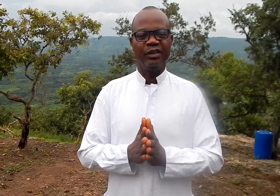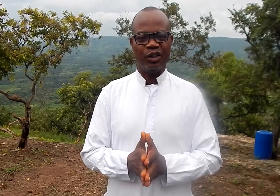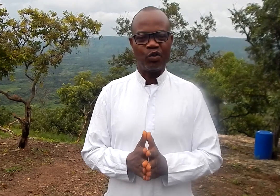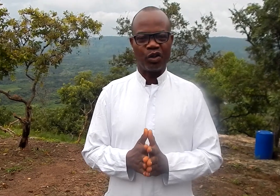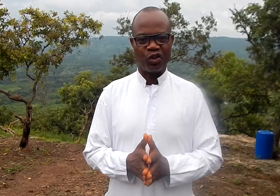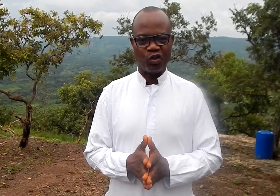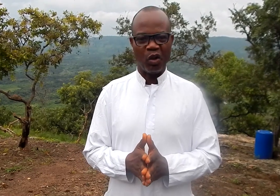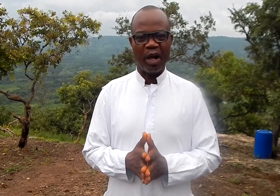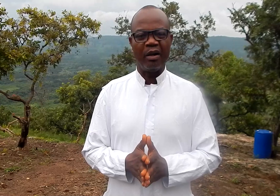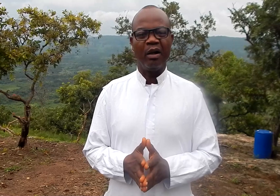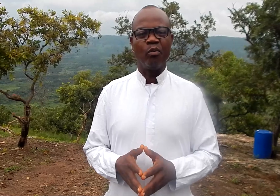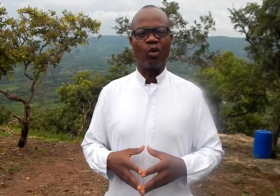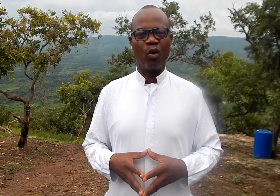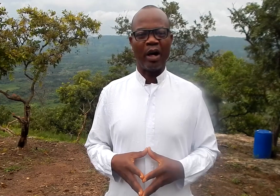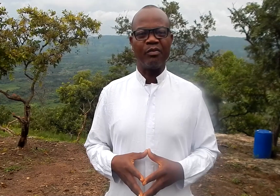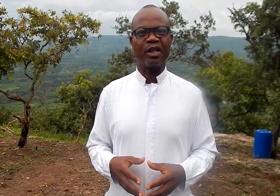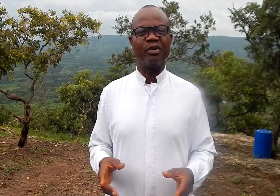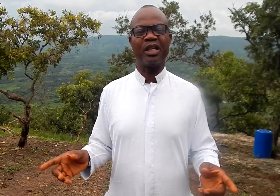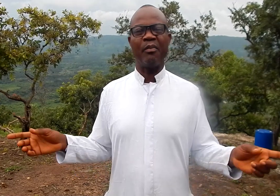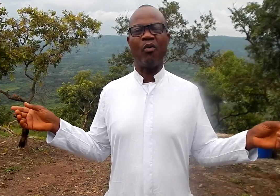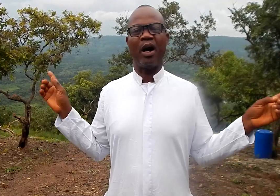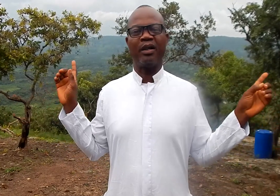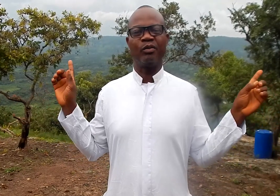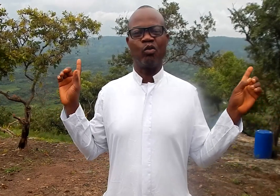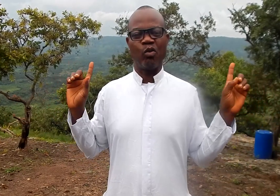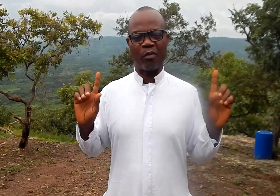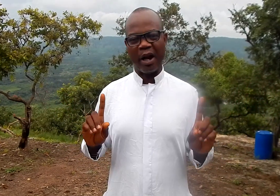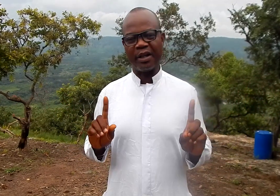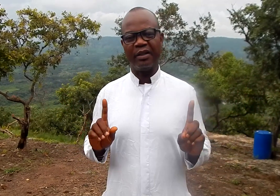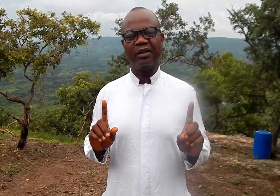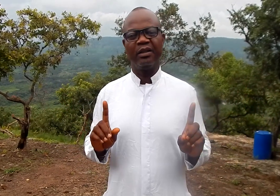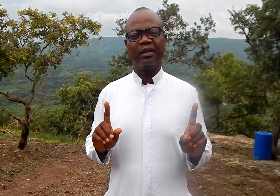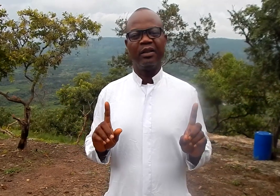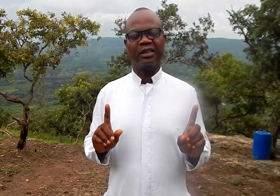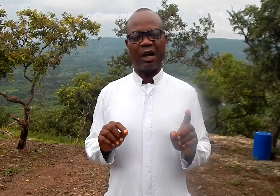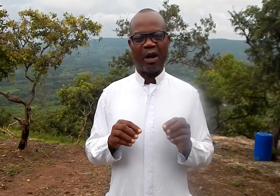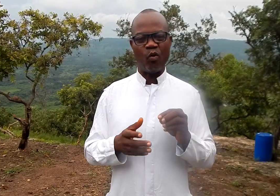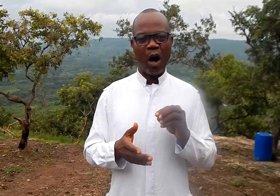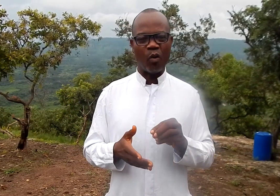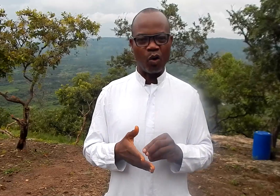This Christ used to there. He taught us to